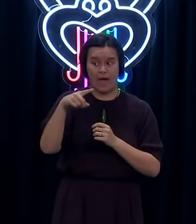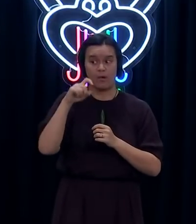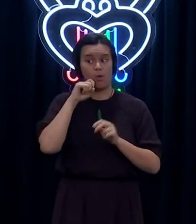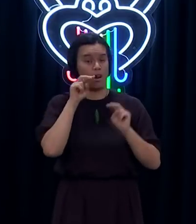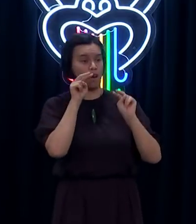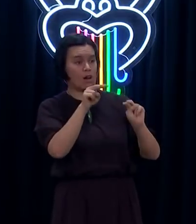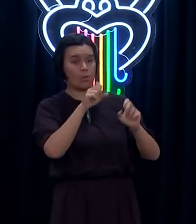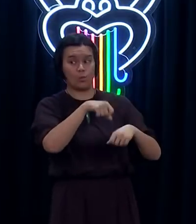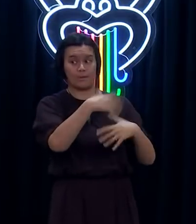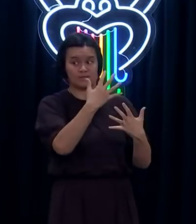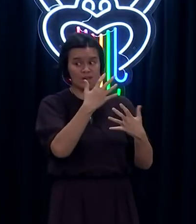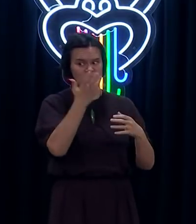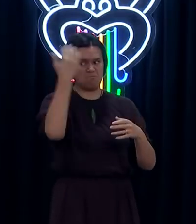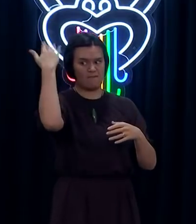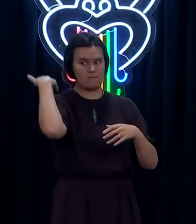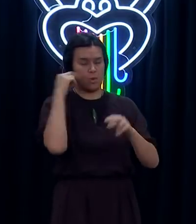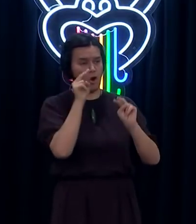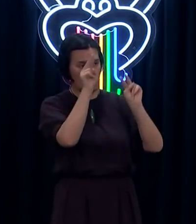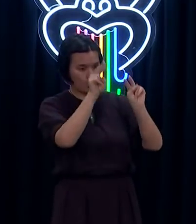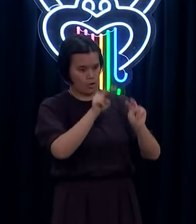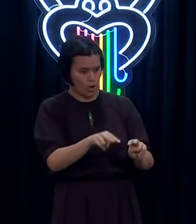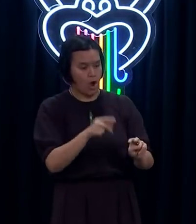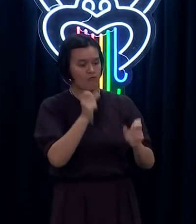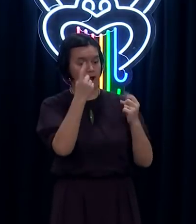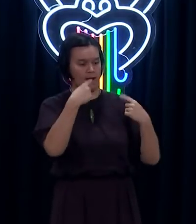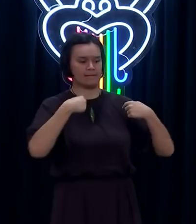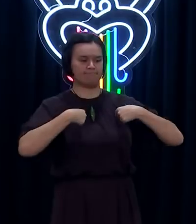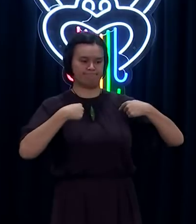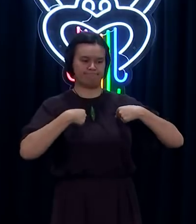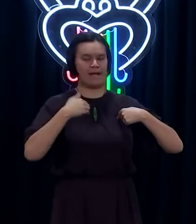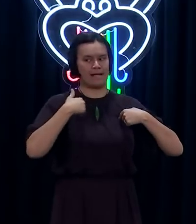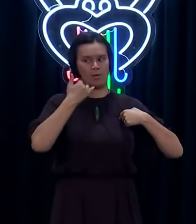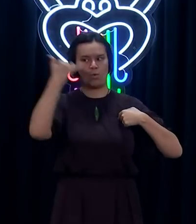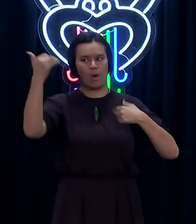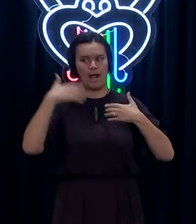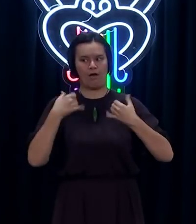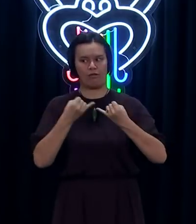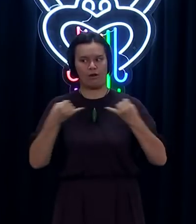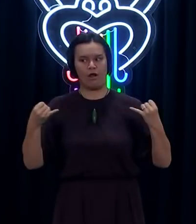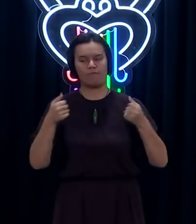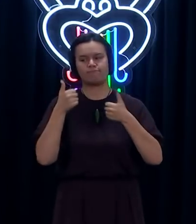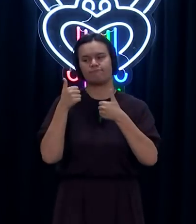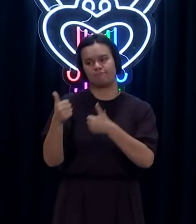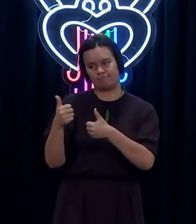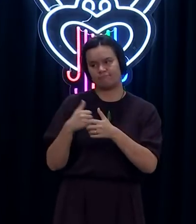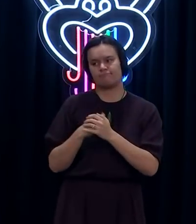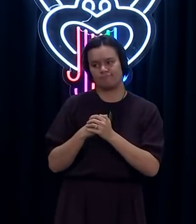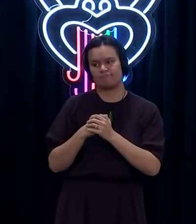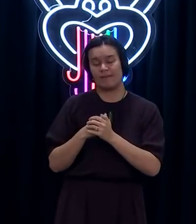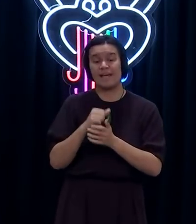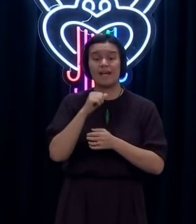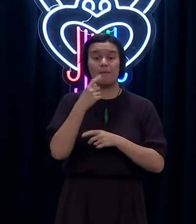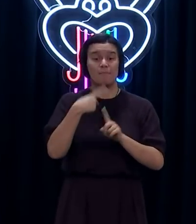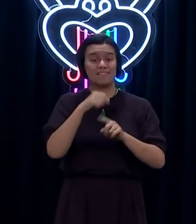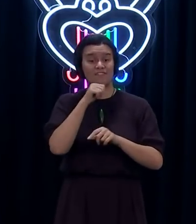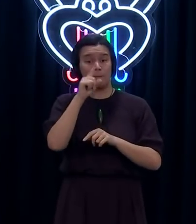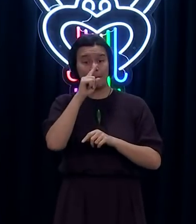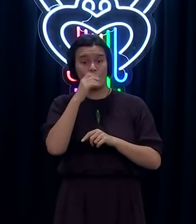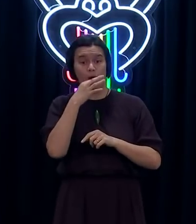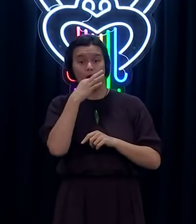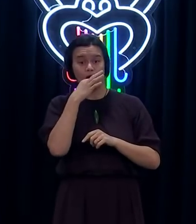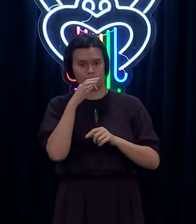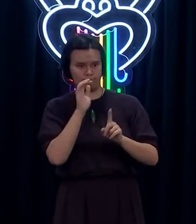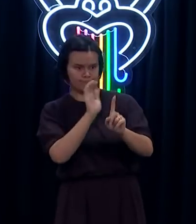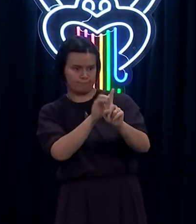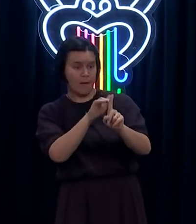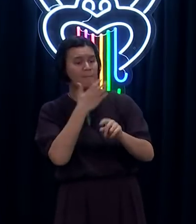be on our system so we would expect that the rest of them who have been asked to get tested will get tested and we'll get those results through in